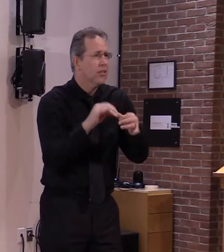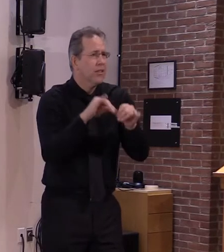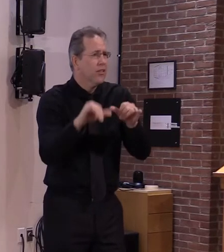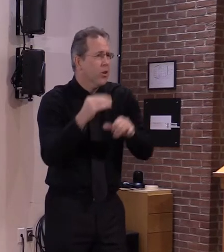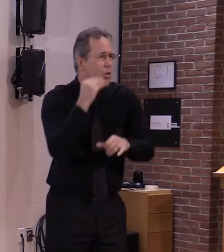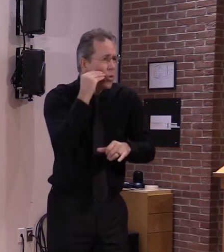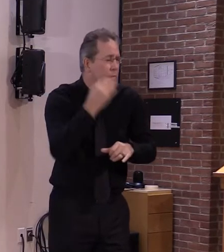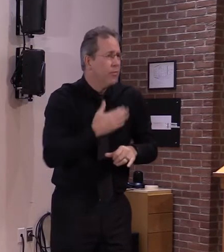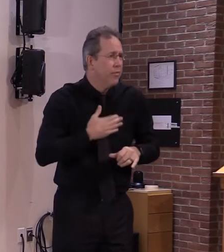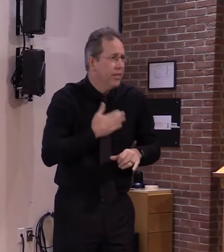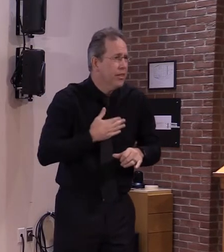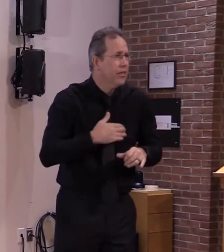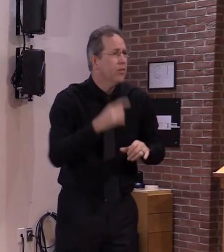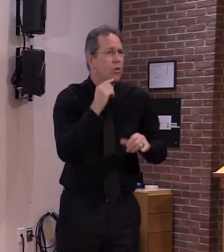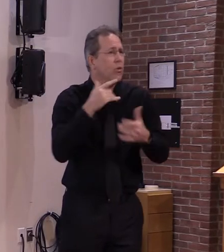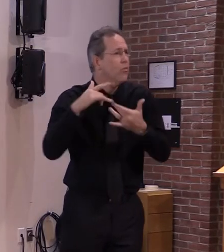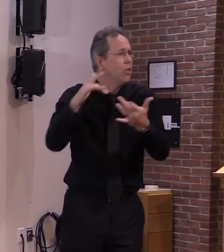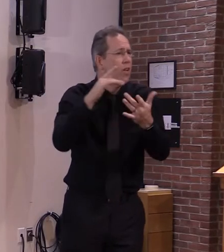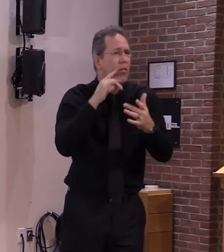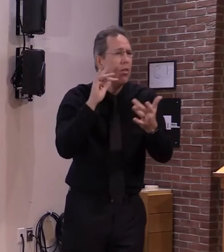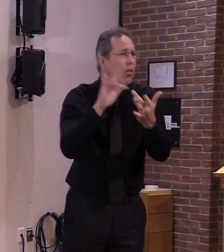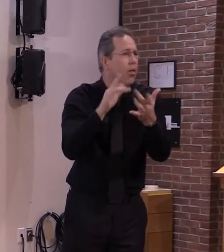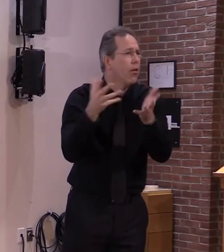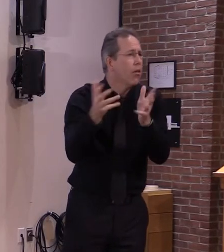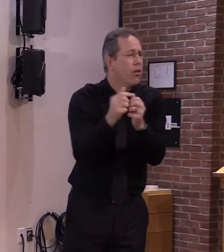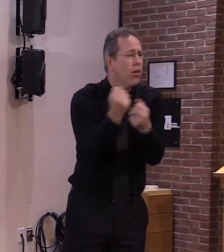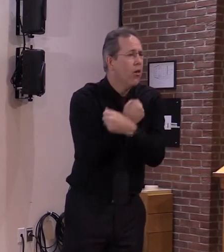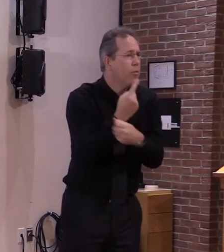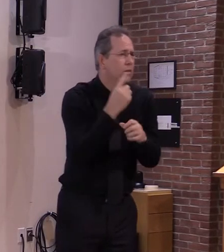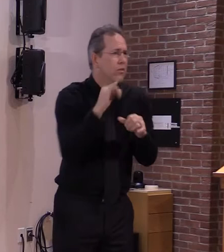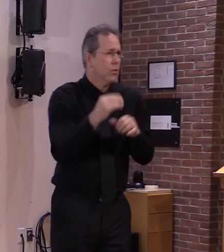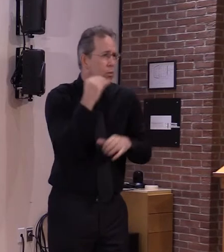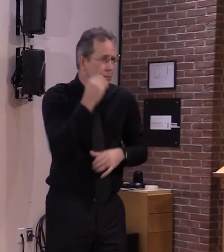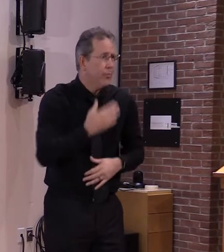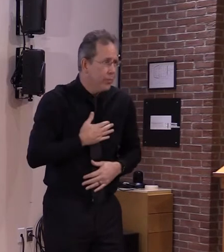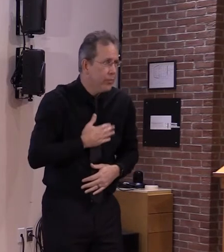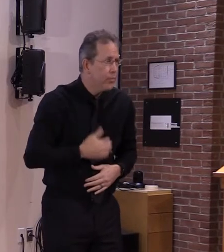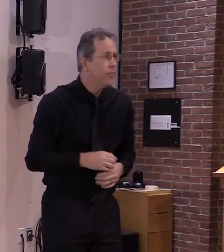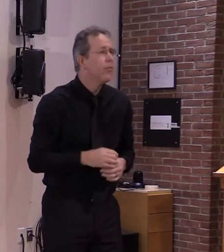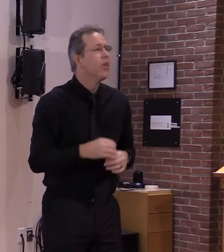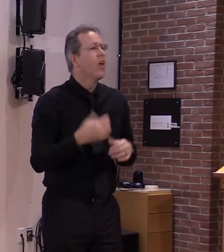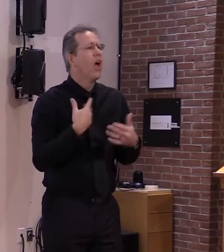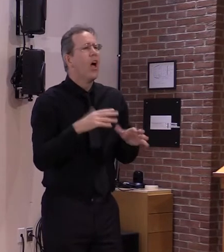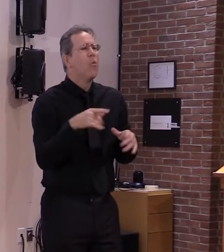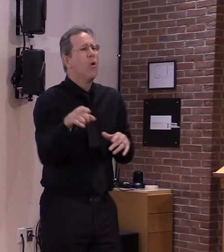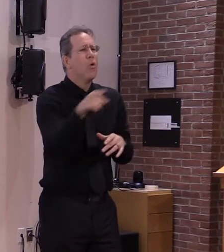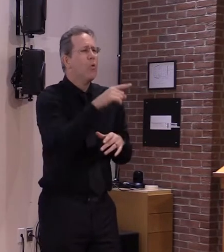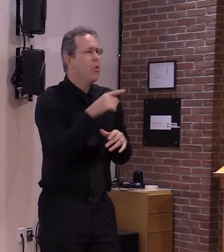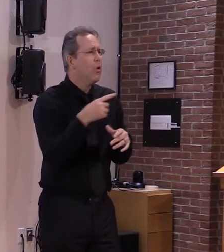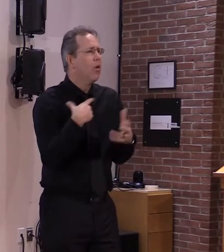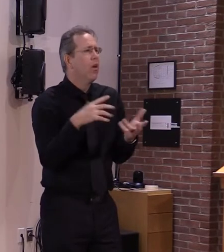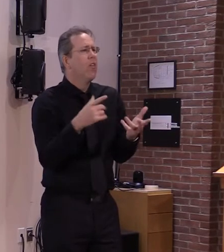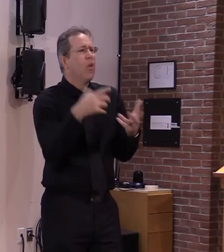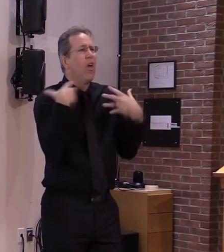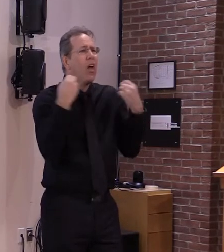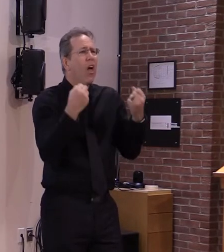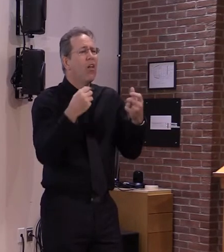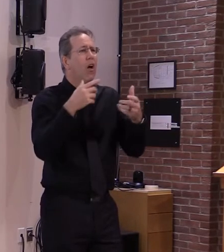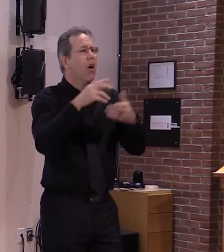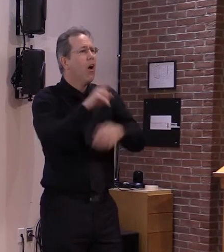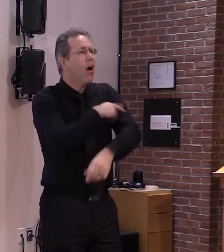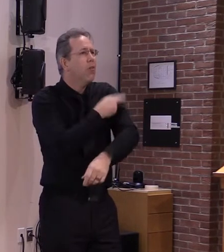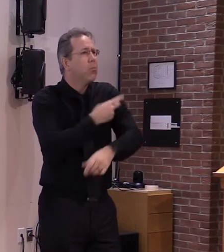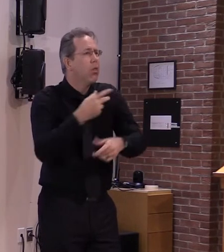solid footing with as little loss of life as possible with our health care system intact with our kids having gotten as